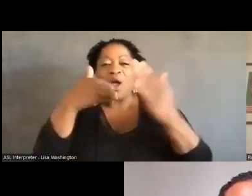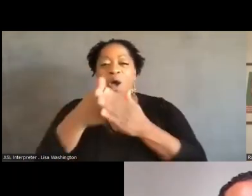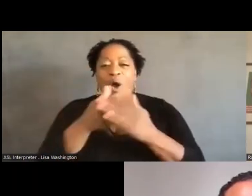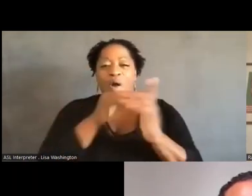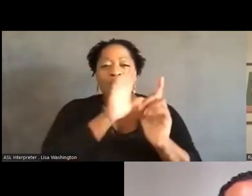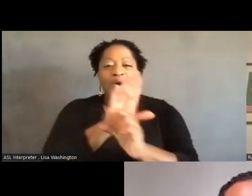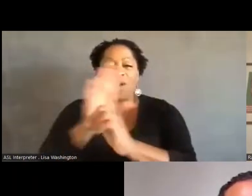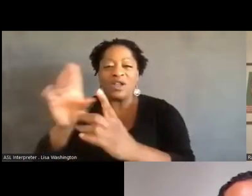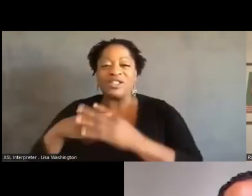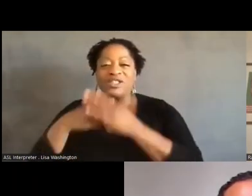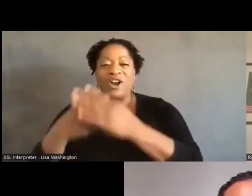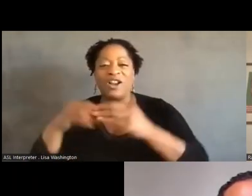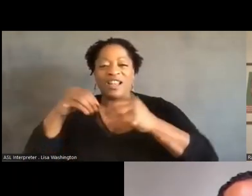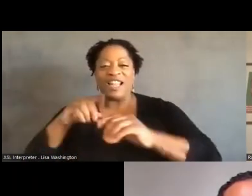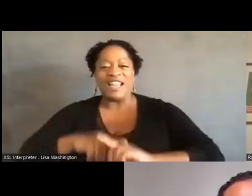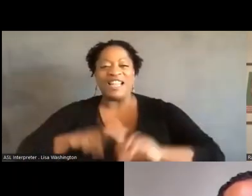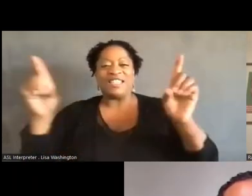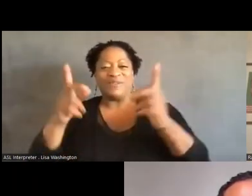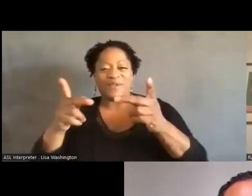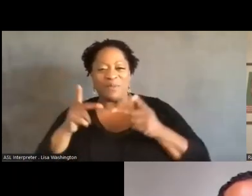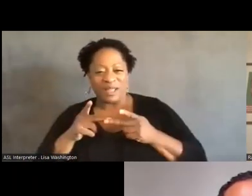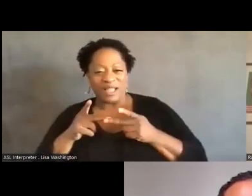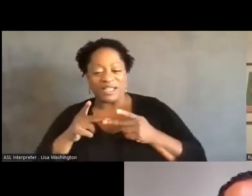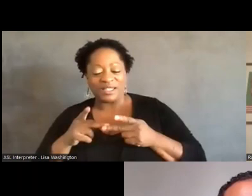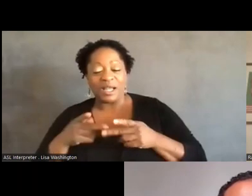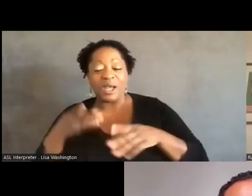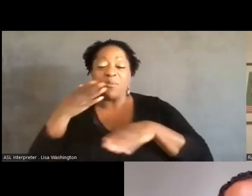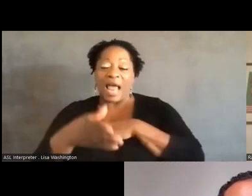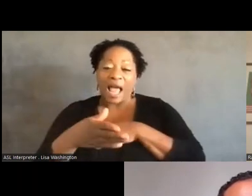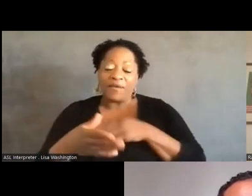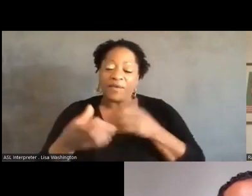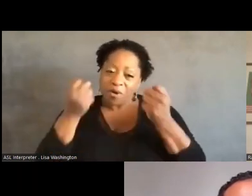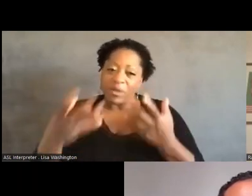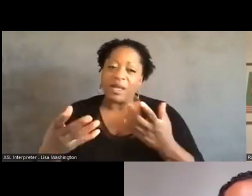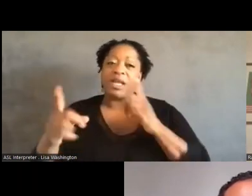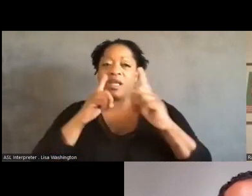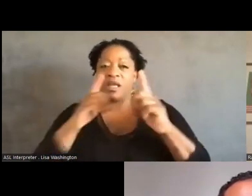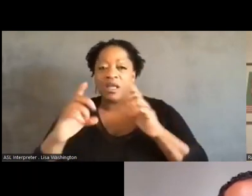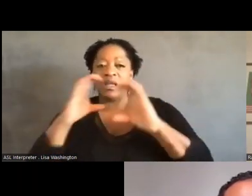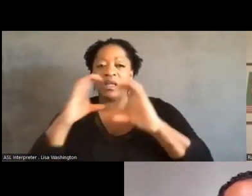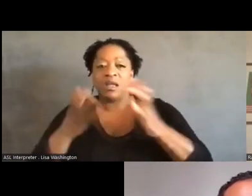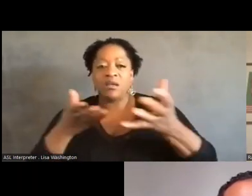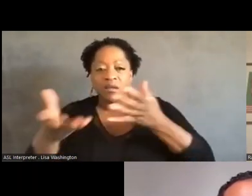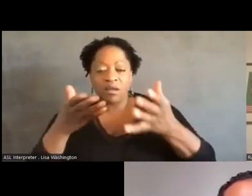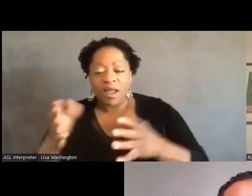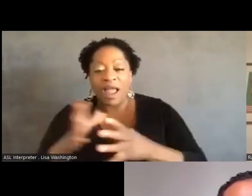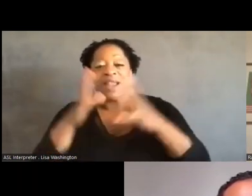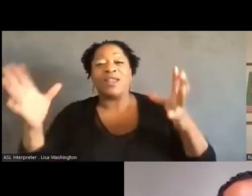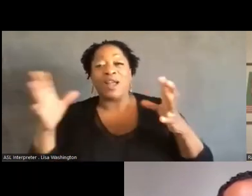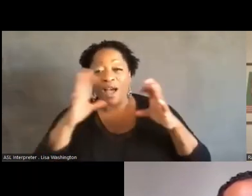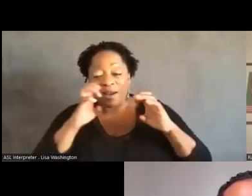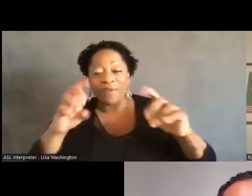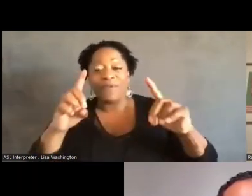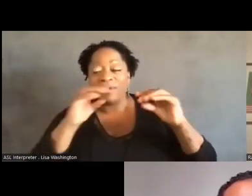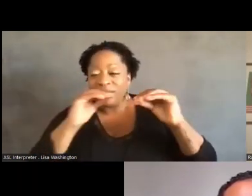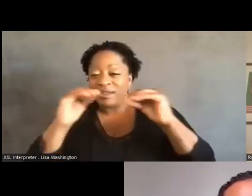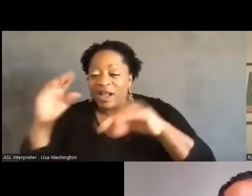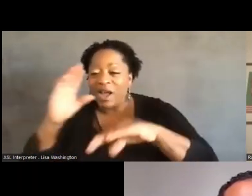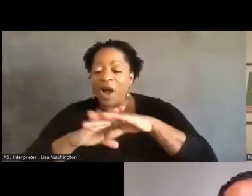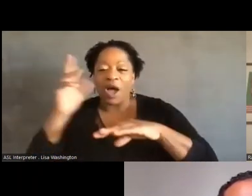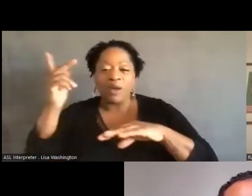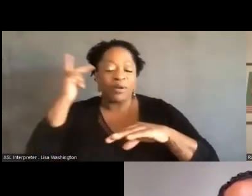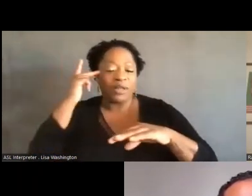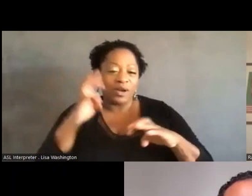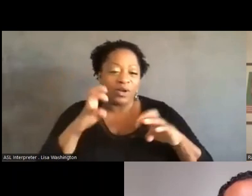agree after lots of conversation internally and lots of political education is that none of